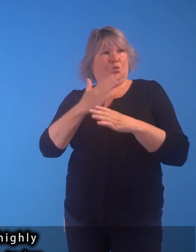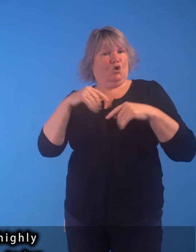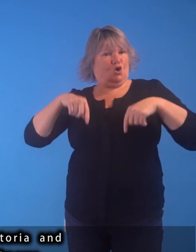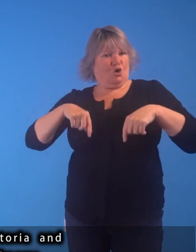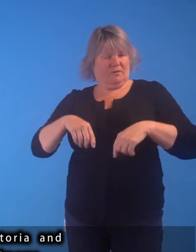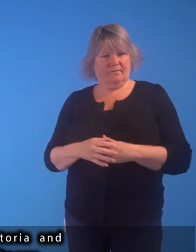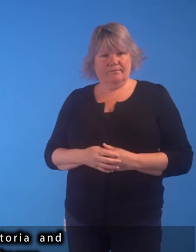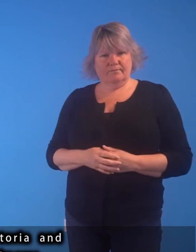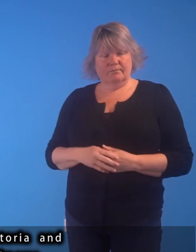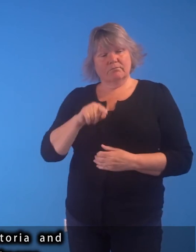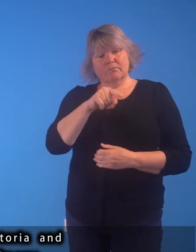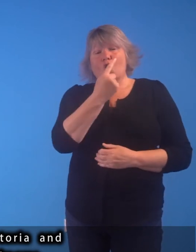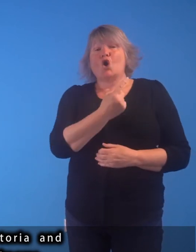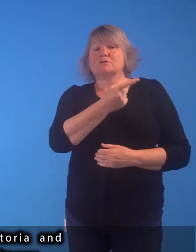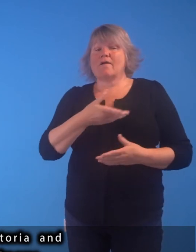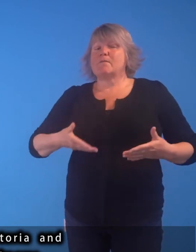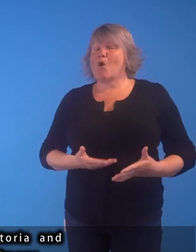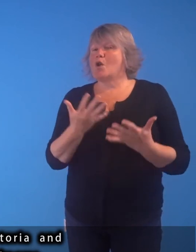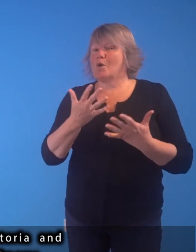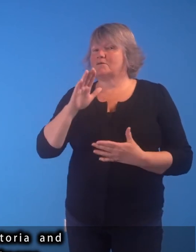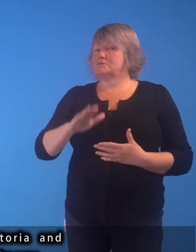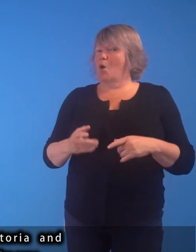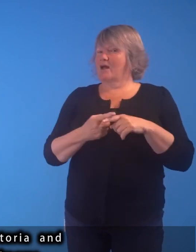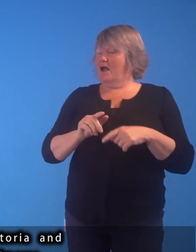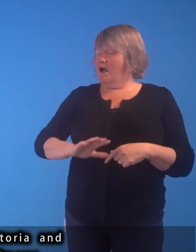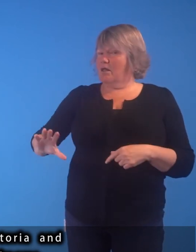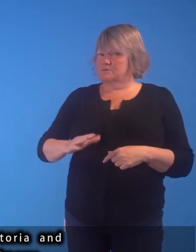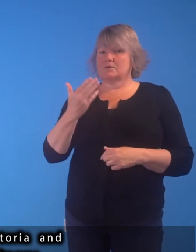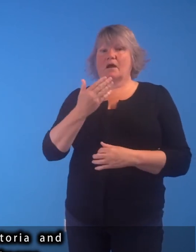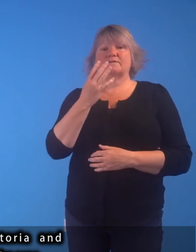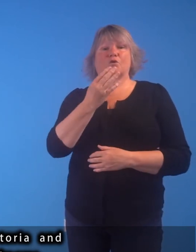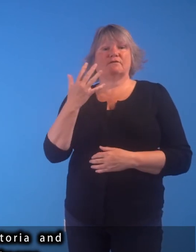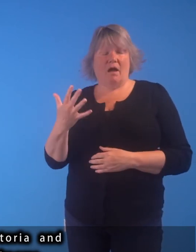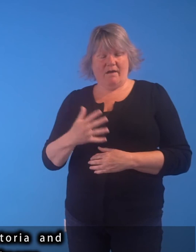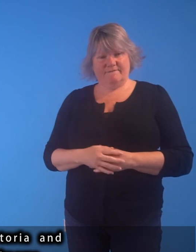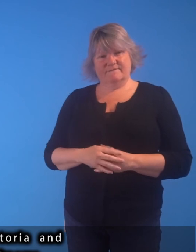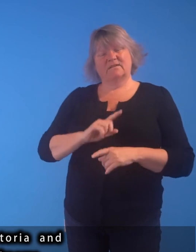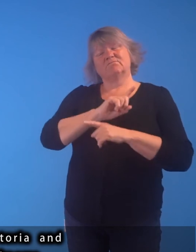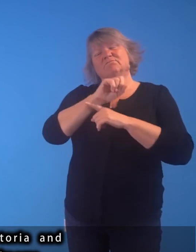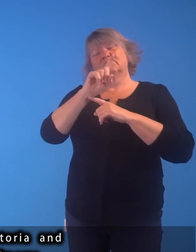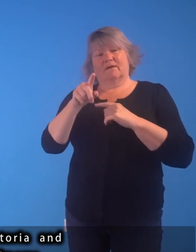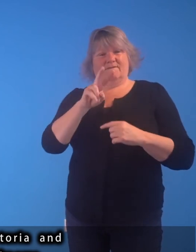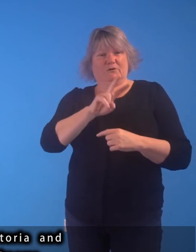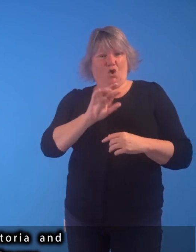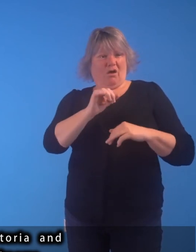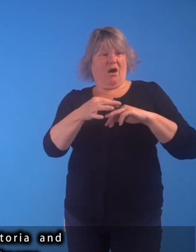Born in southern England in 1945, Victoria and her husband Mike moved to Kittlyneau.